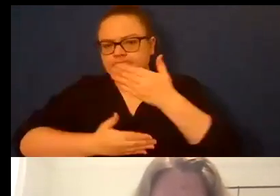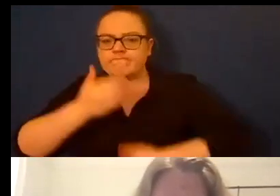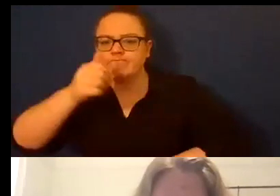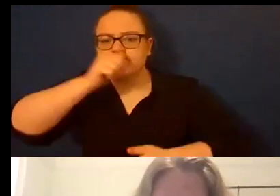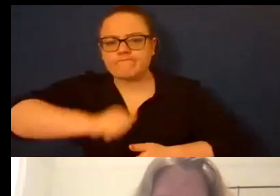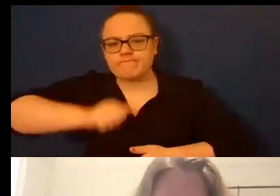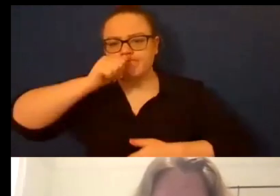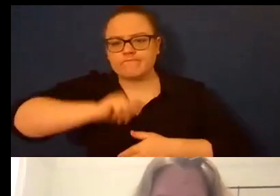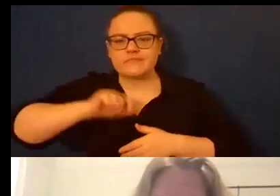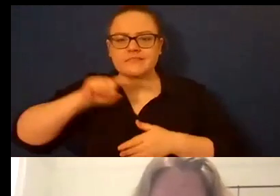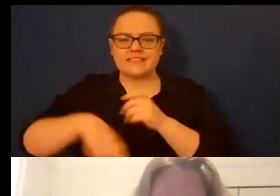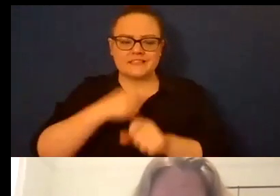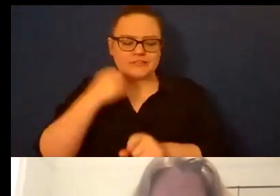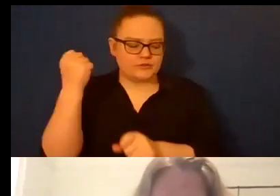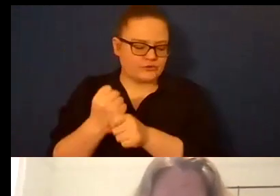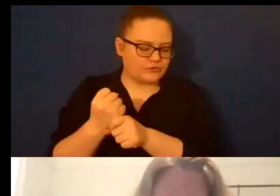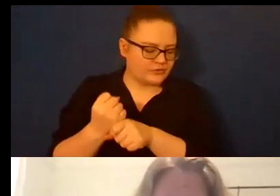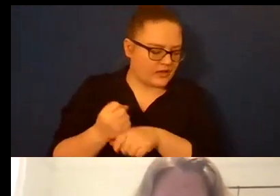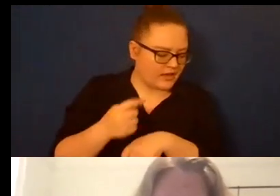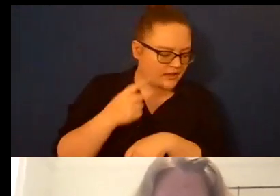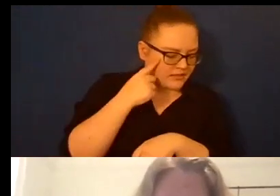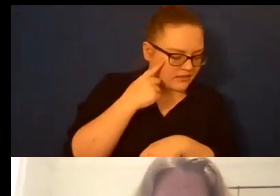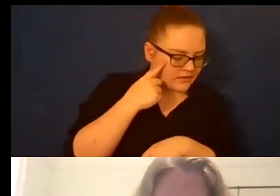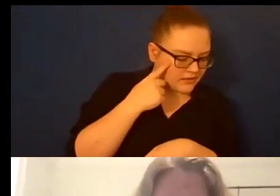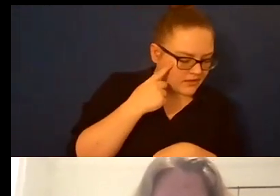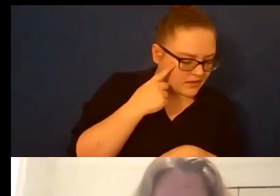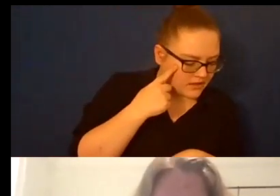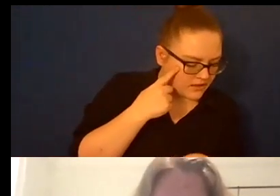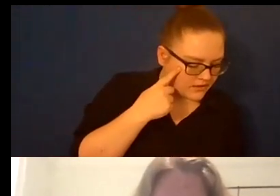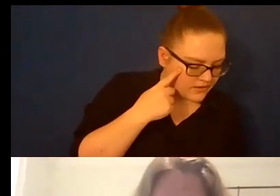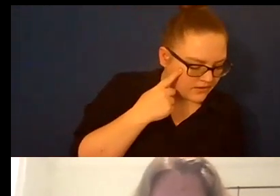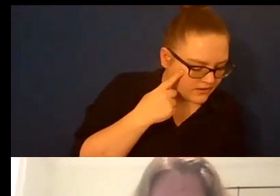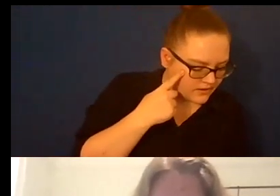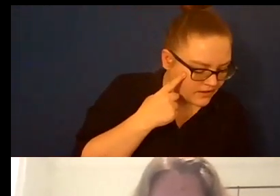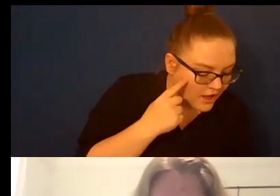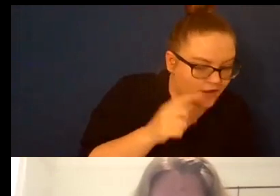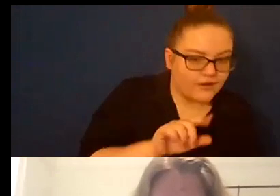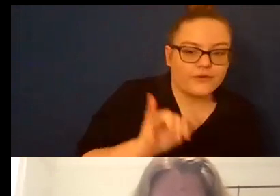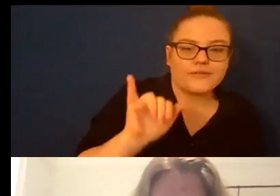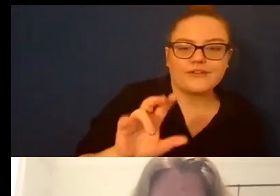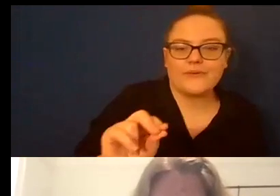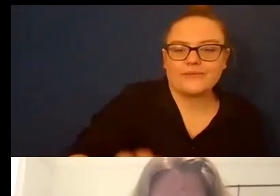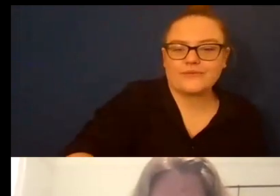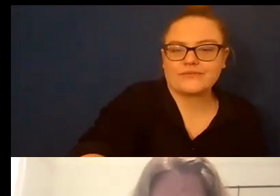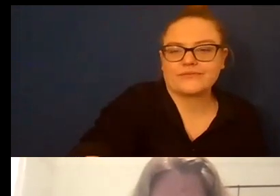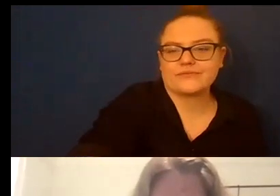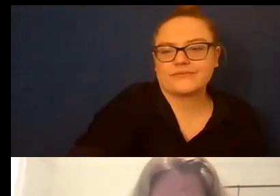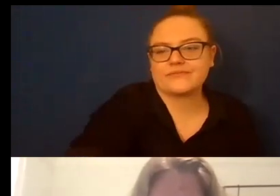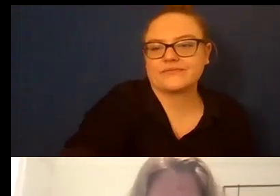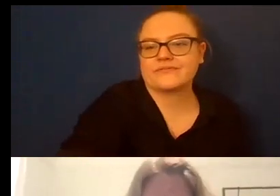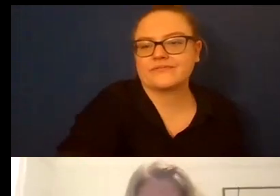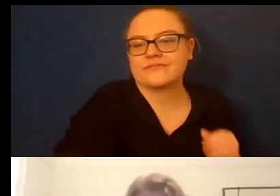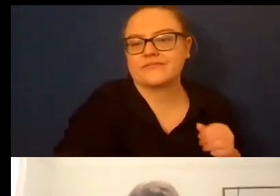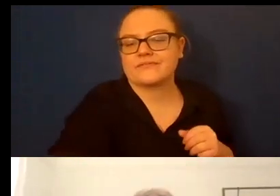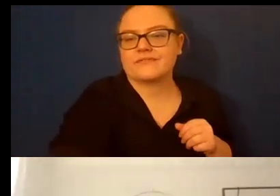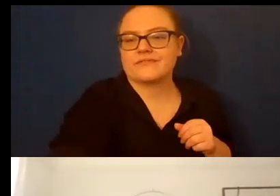my questions also um so I'm gonna quickly do that and then we can just kind of go round robin uh maybe